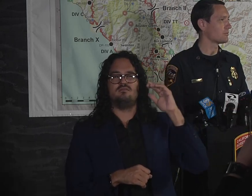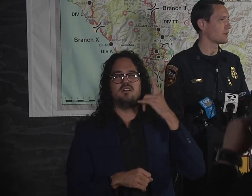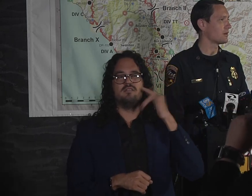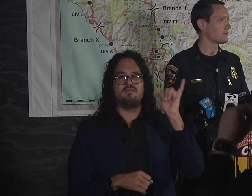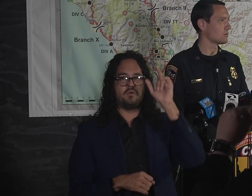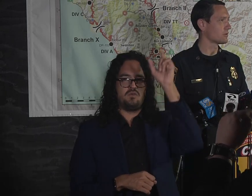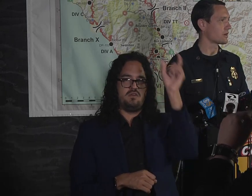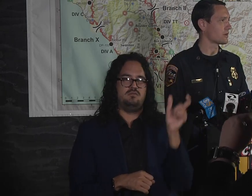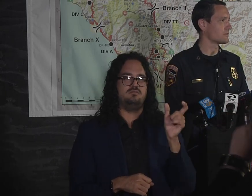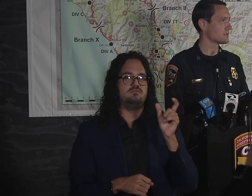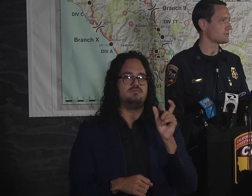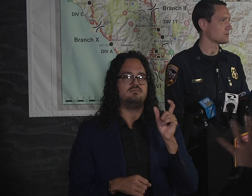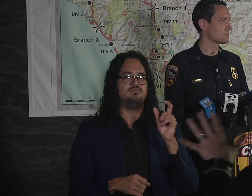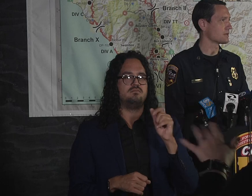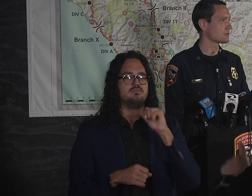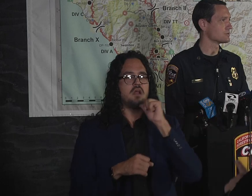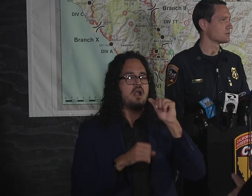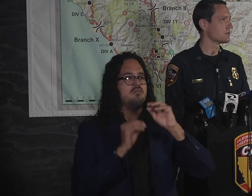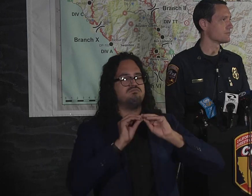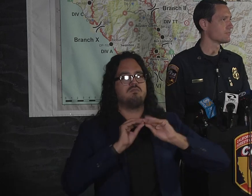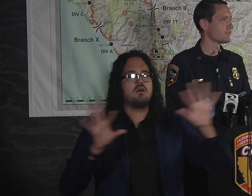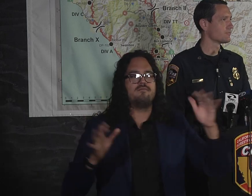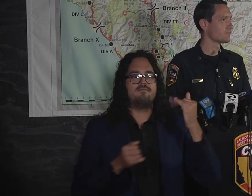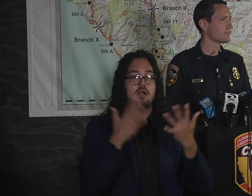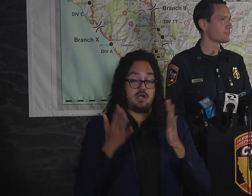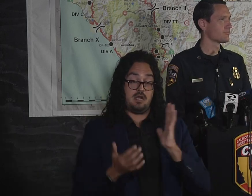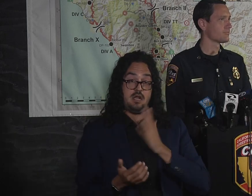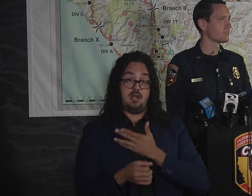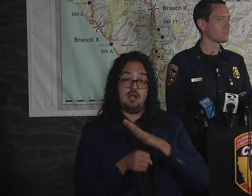any confirmed in our local area in the San Mateo Santa Cruz unit.